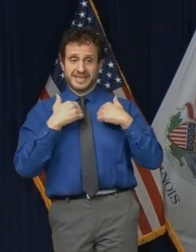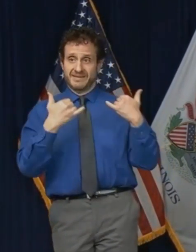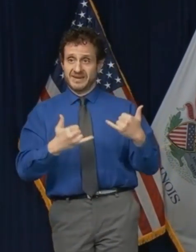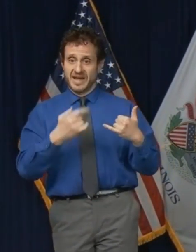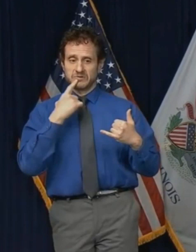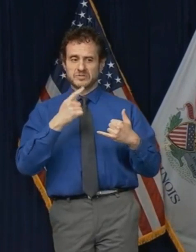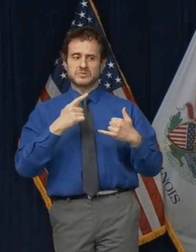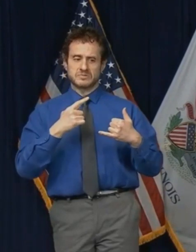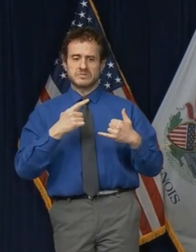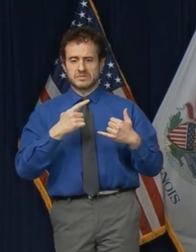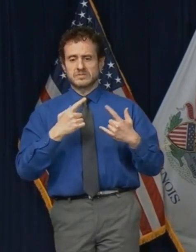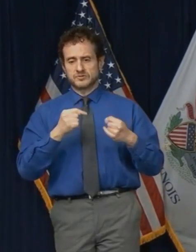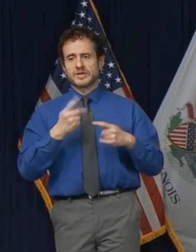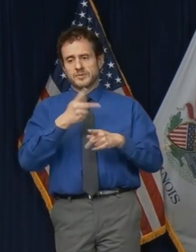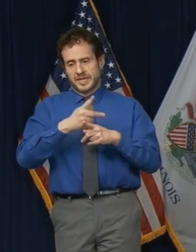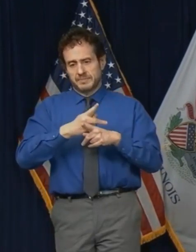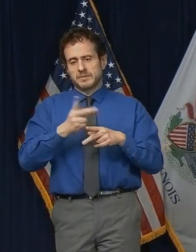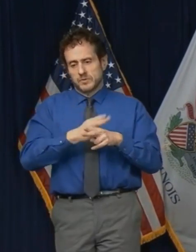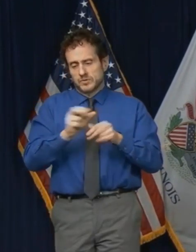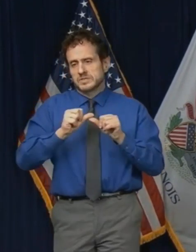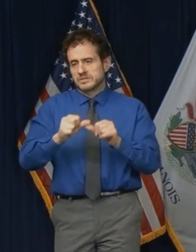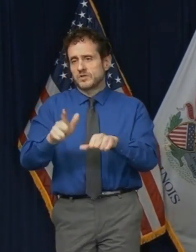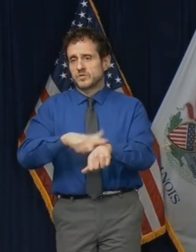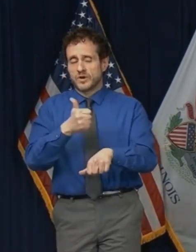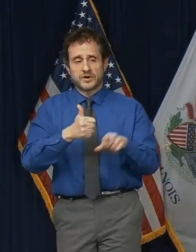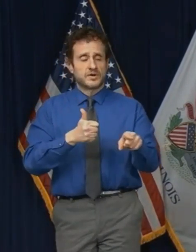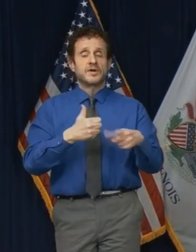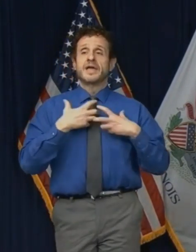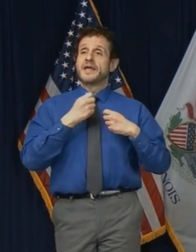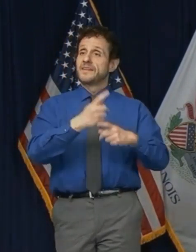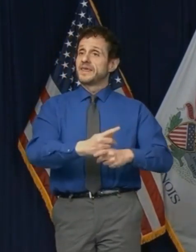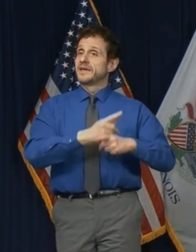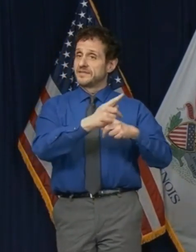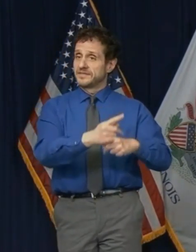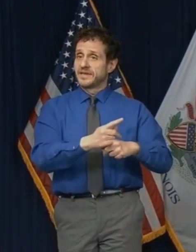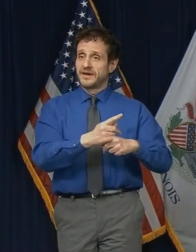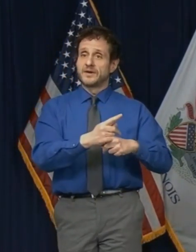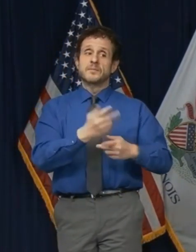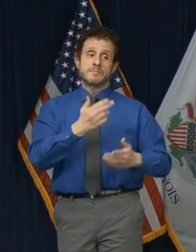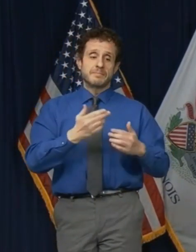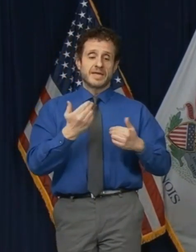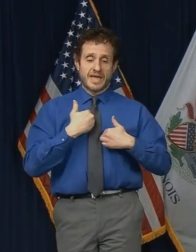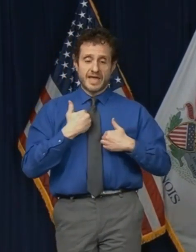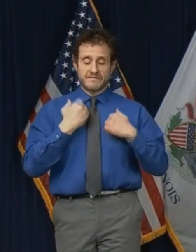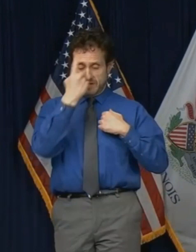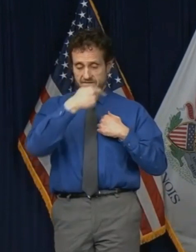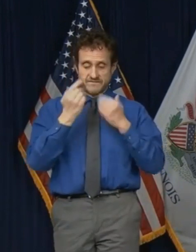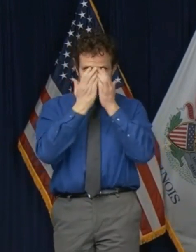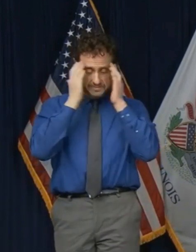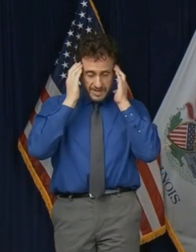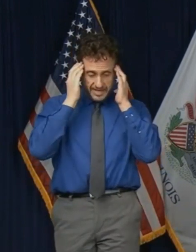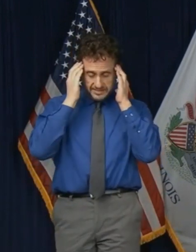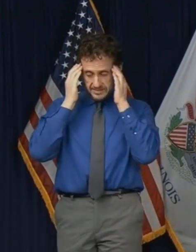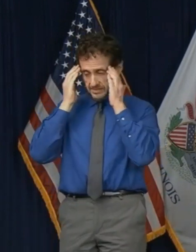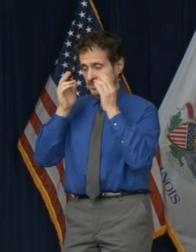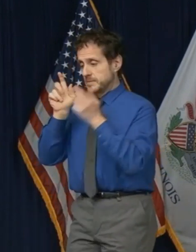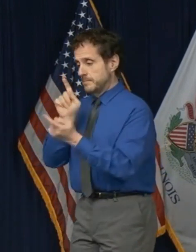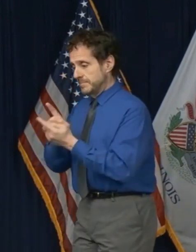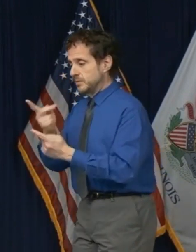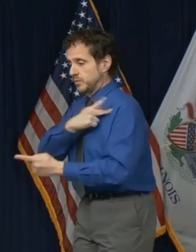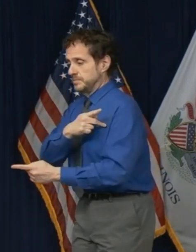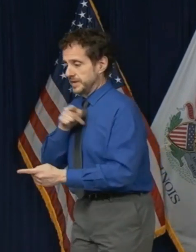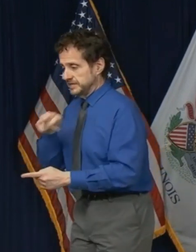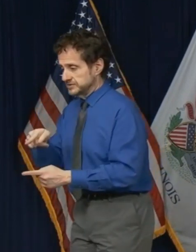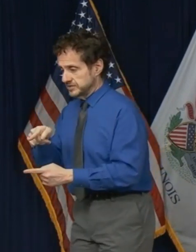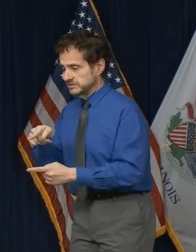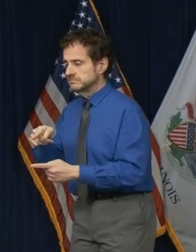include healthcare personnel using face masks beyond contact with a single patient. Of course, if there's any obvious soiling